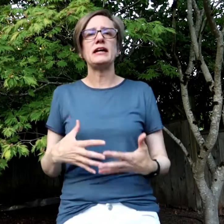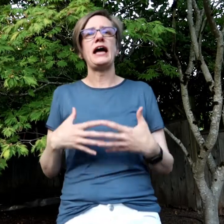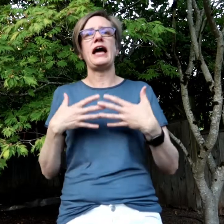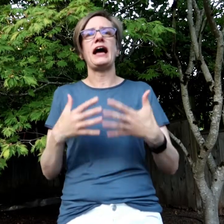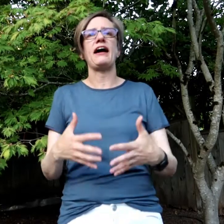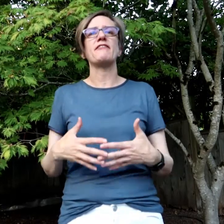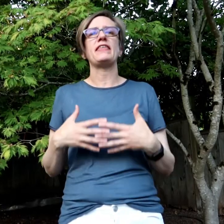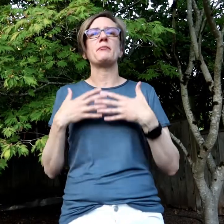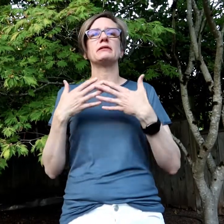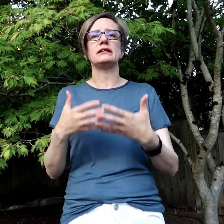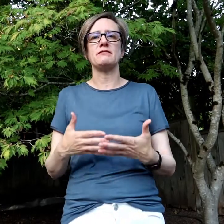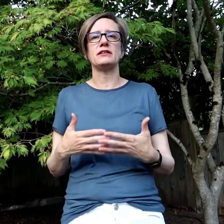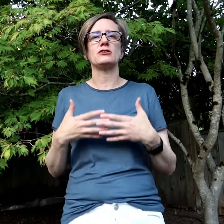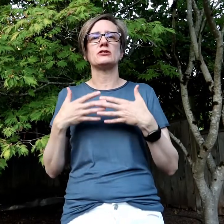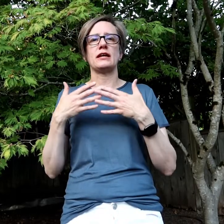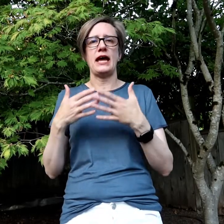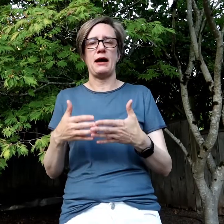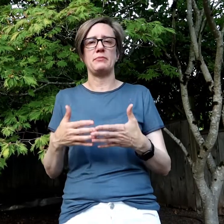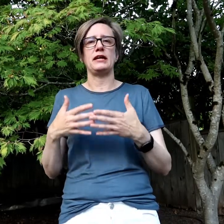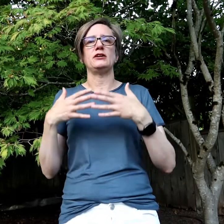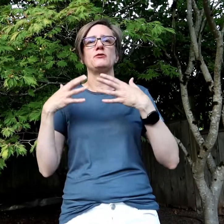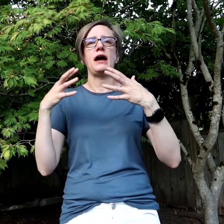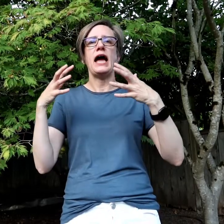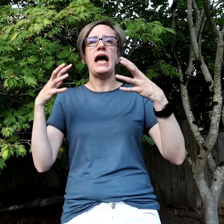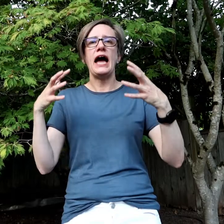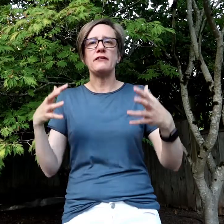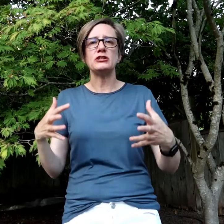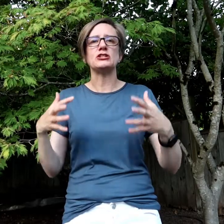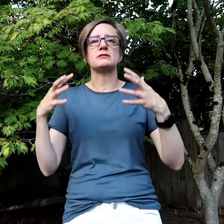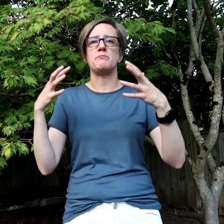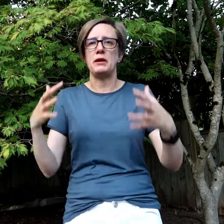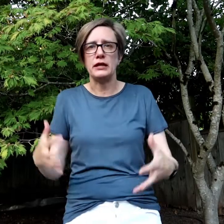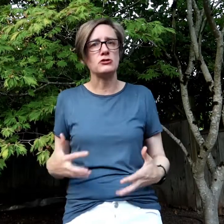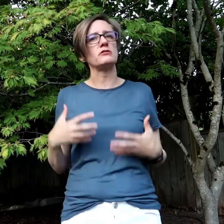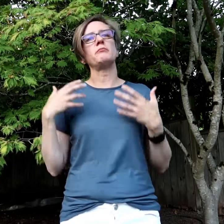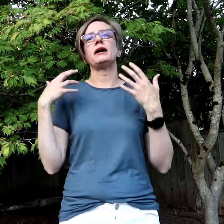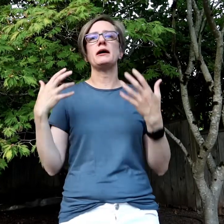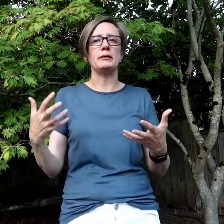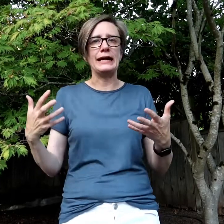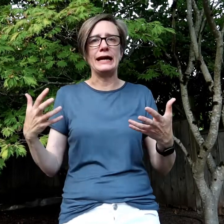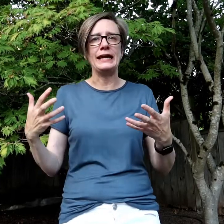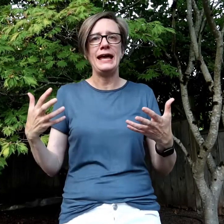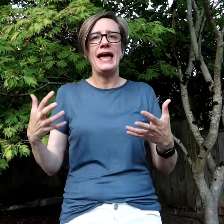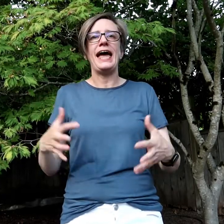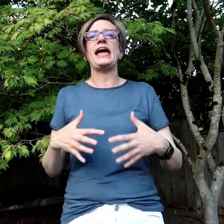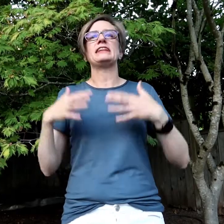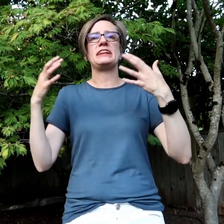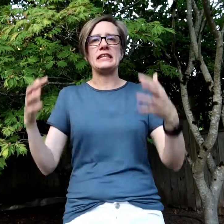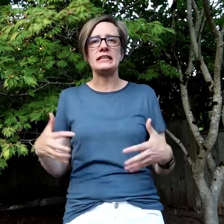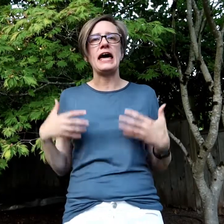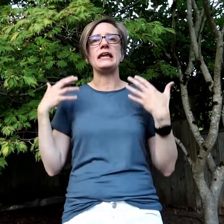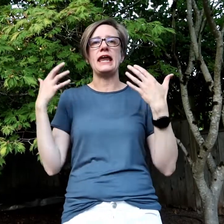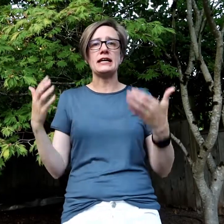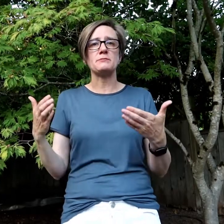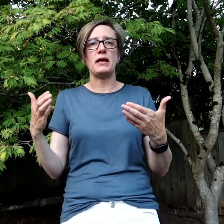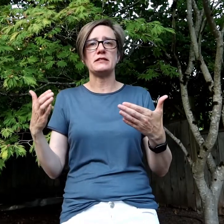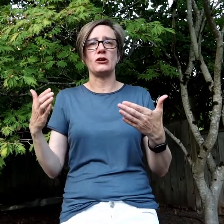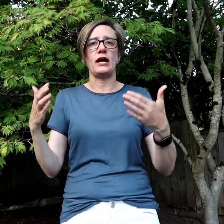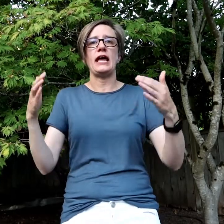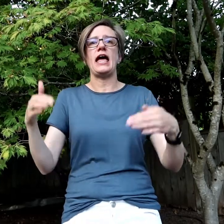have that belief that it's going to happen and you have to just pick yourself back up again and think that next best thought and